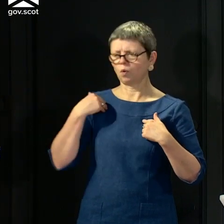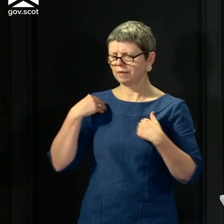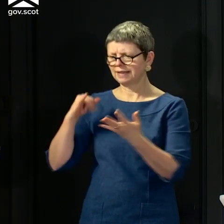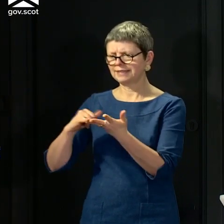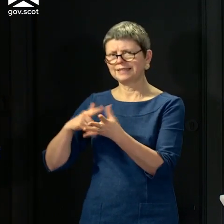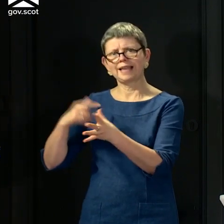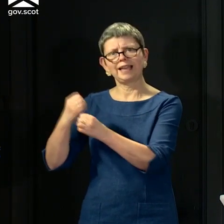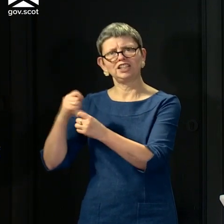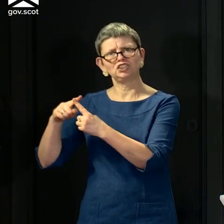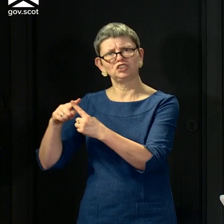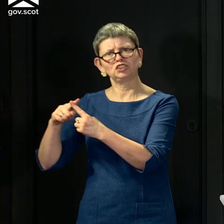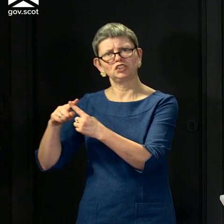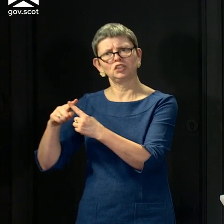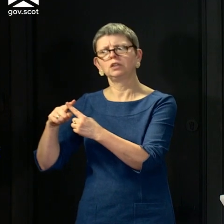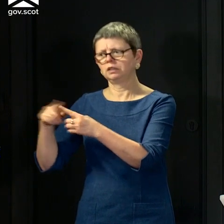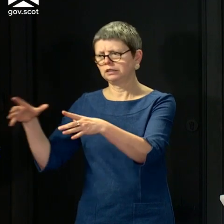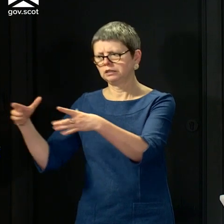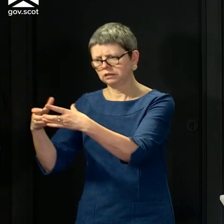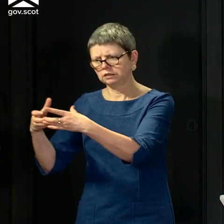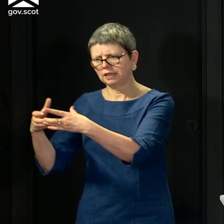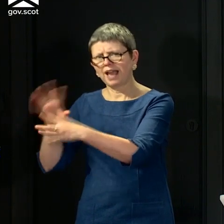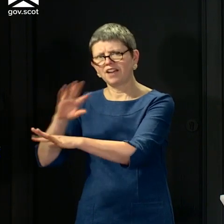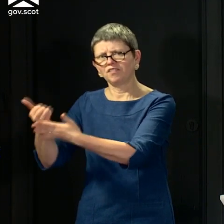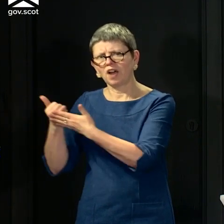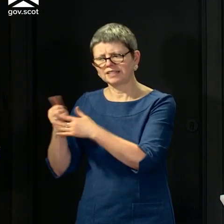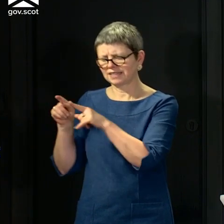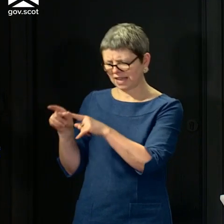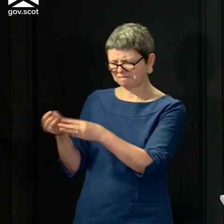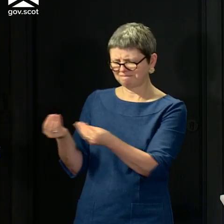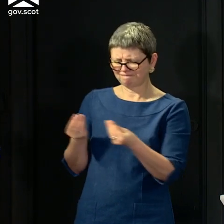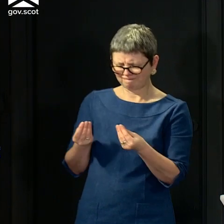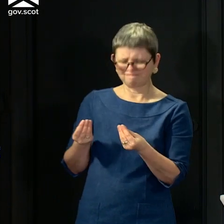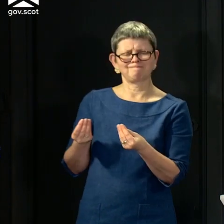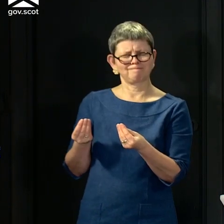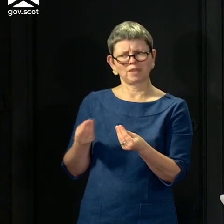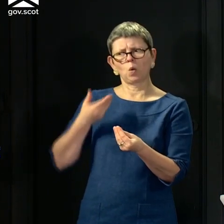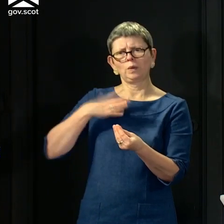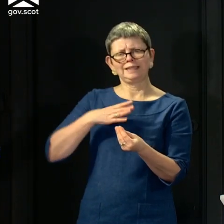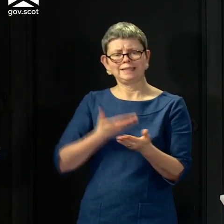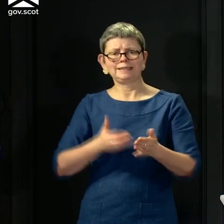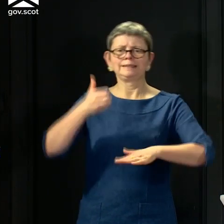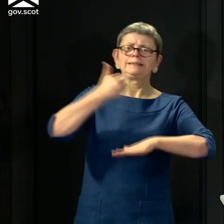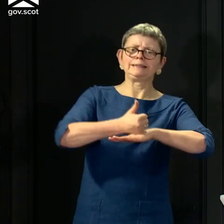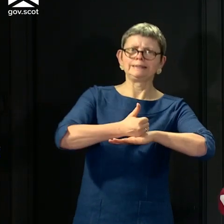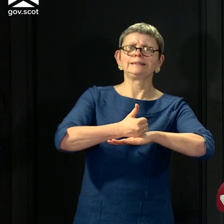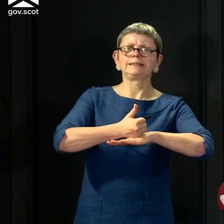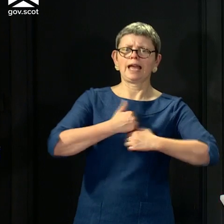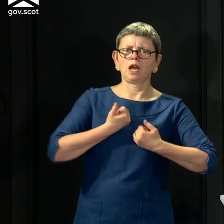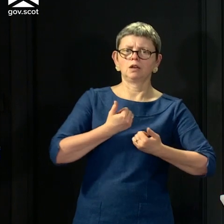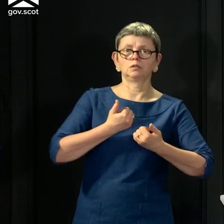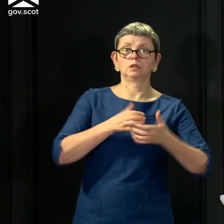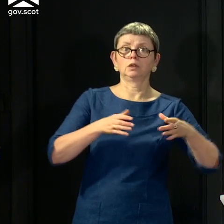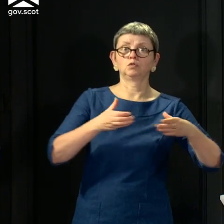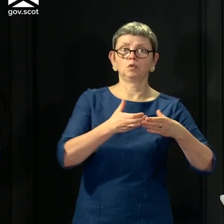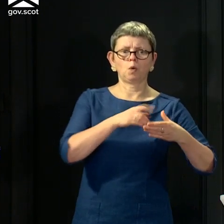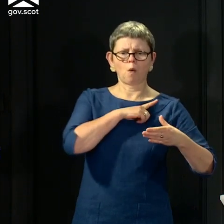for two reasons. Firstly, to make sure that that was then being interpreted in a Scottish context, so if there were